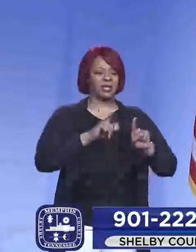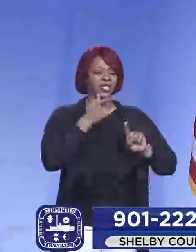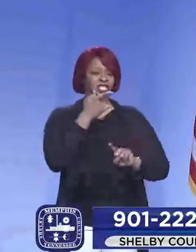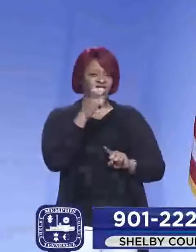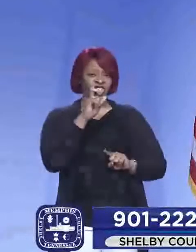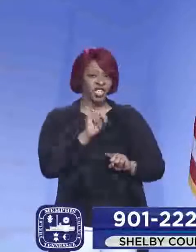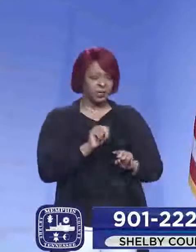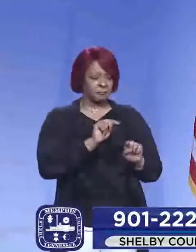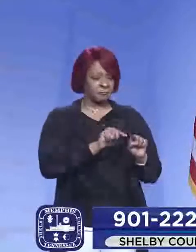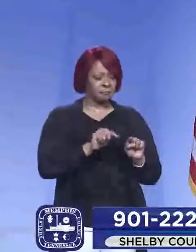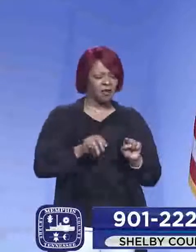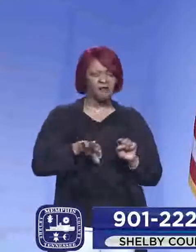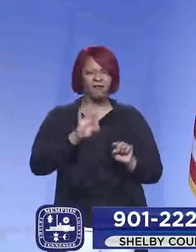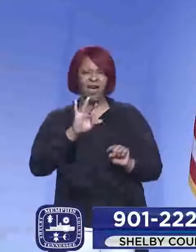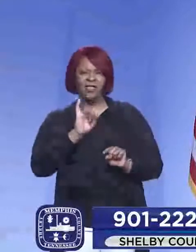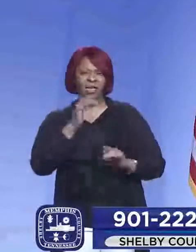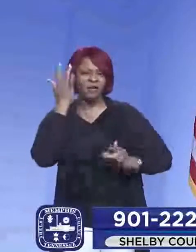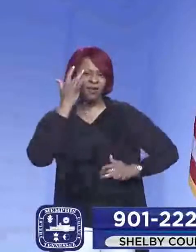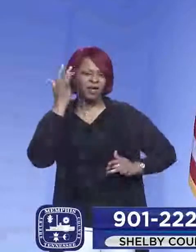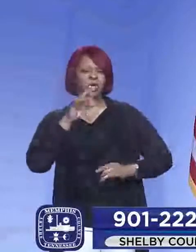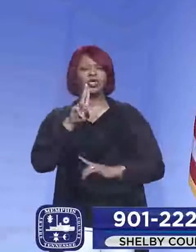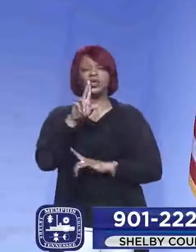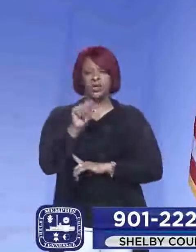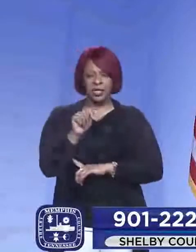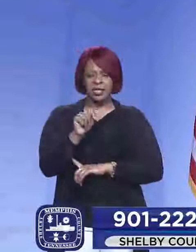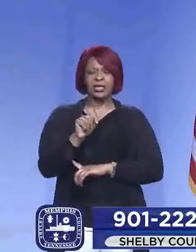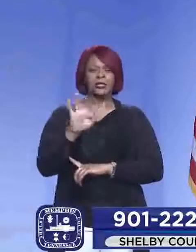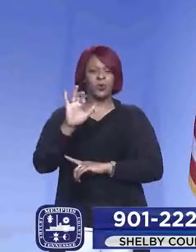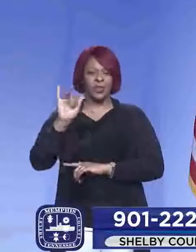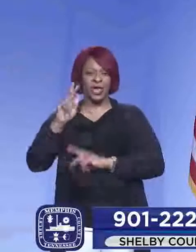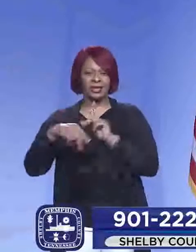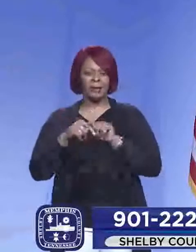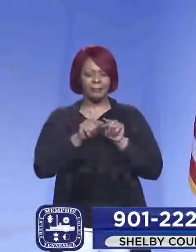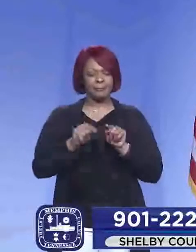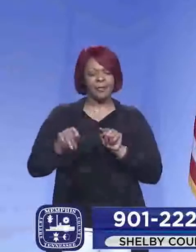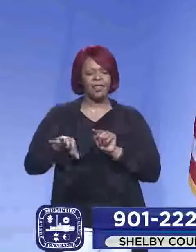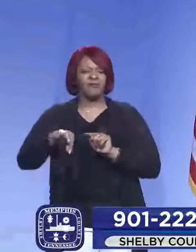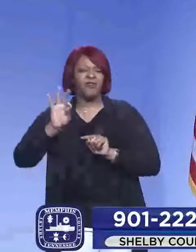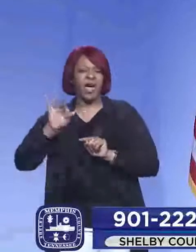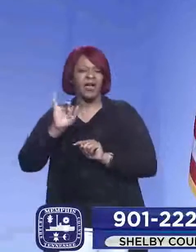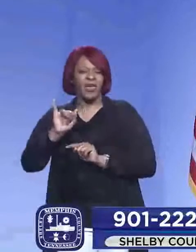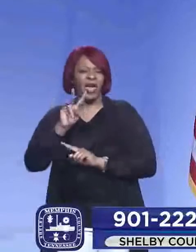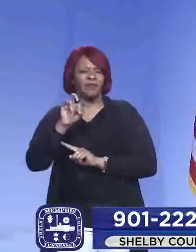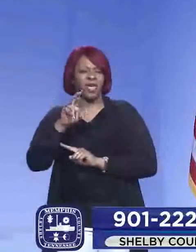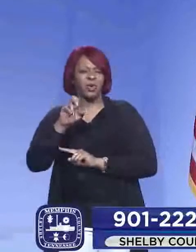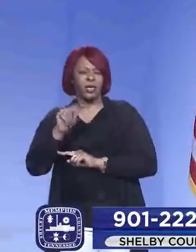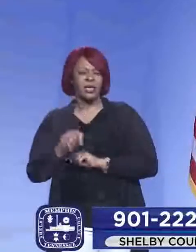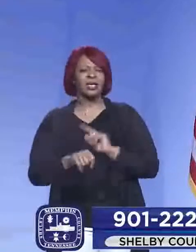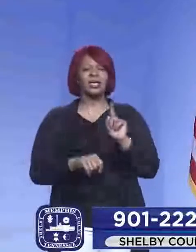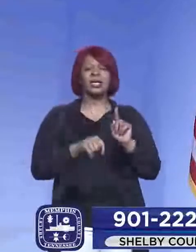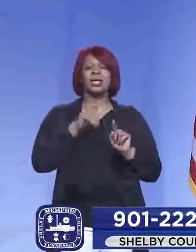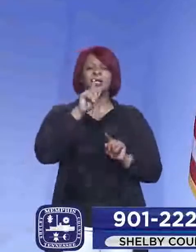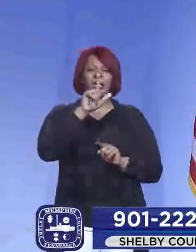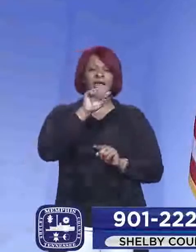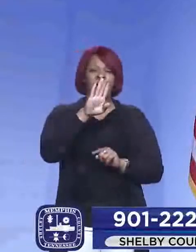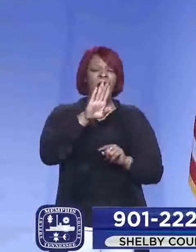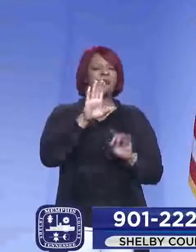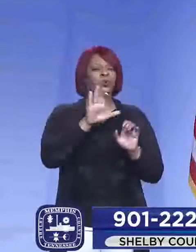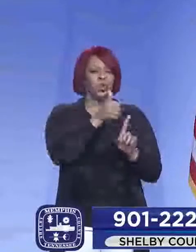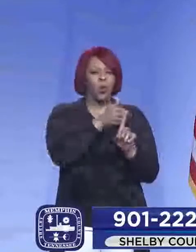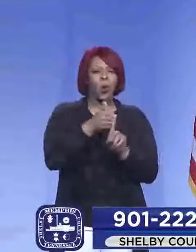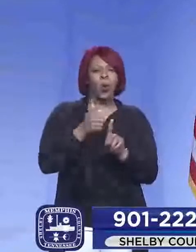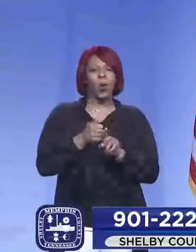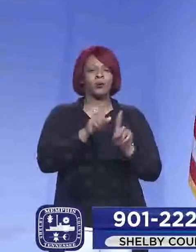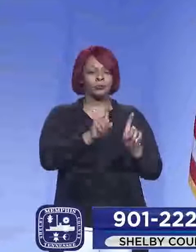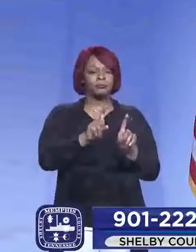the UT Health Science Center is doing sequencing. But some of our laboratories are also adding their own capability for sequencing. So we're going to wind up